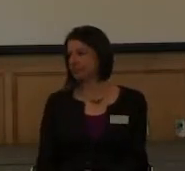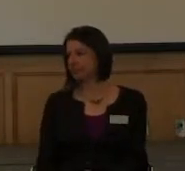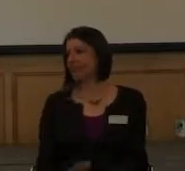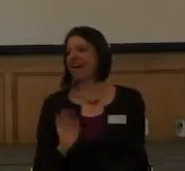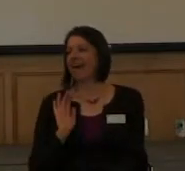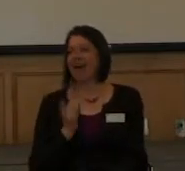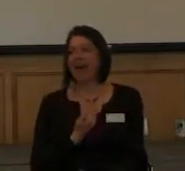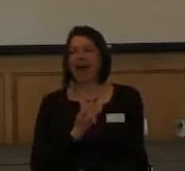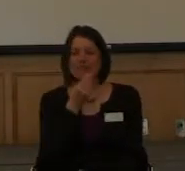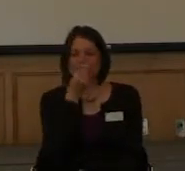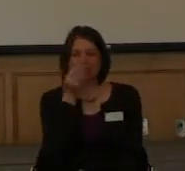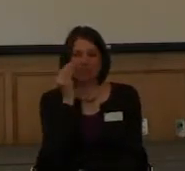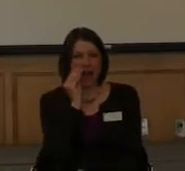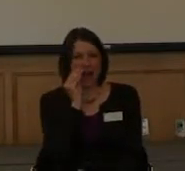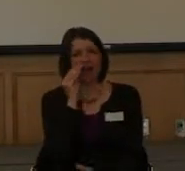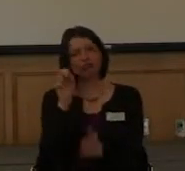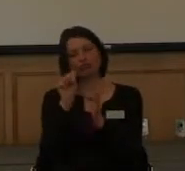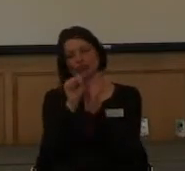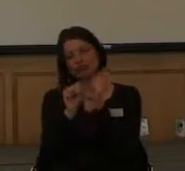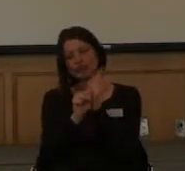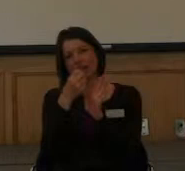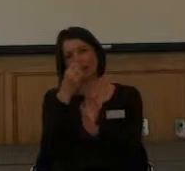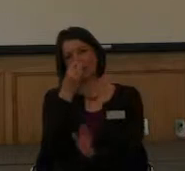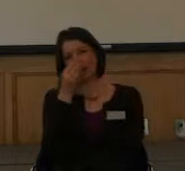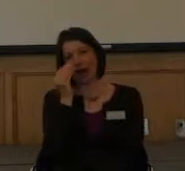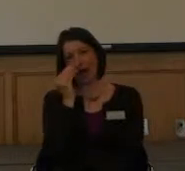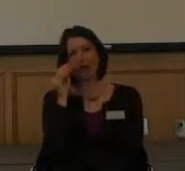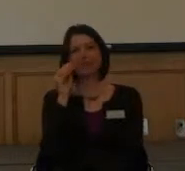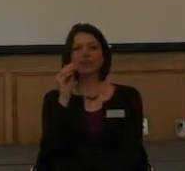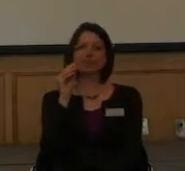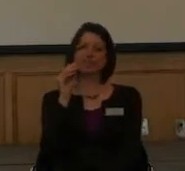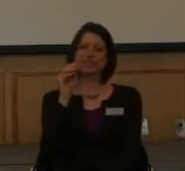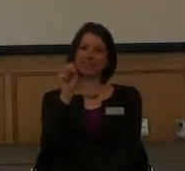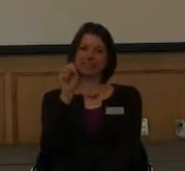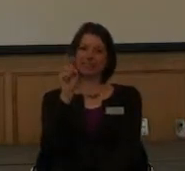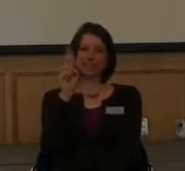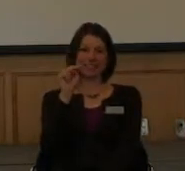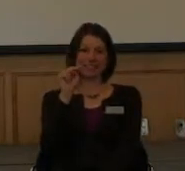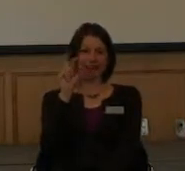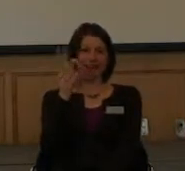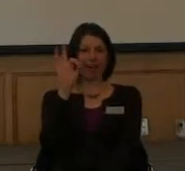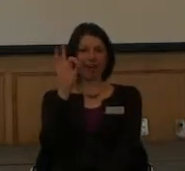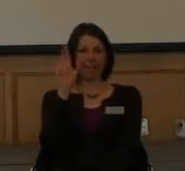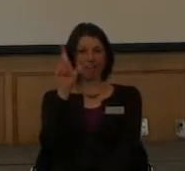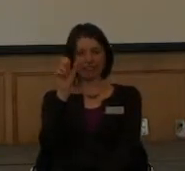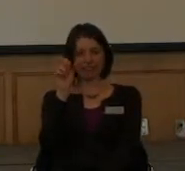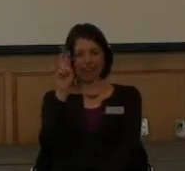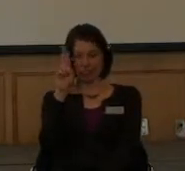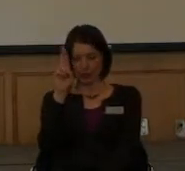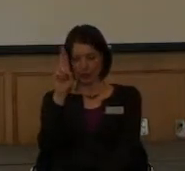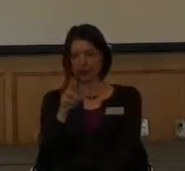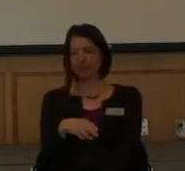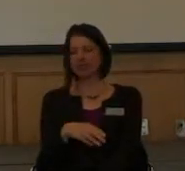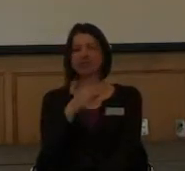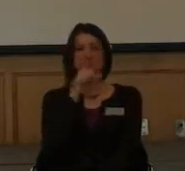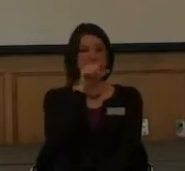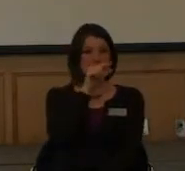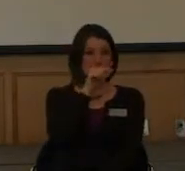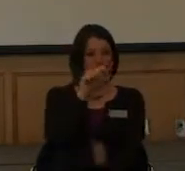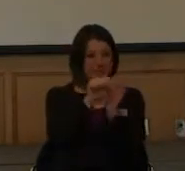in Kansas, our state flower, our state bird, meadowlark. One of my favorite birds. Very pretty.